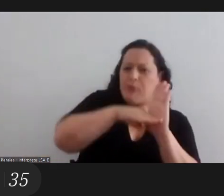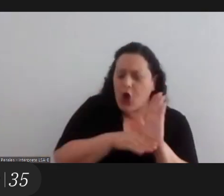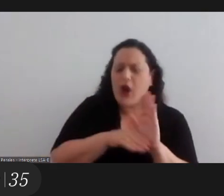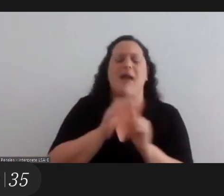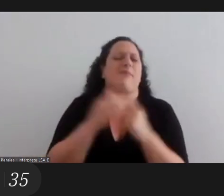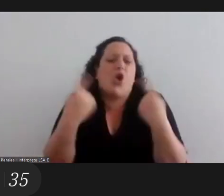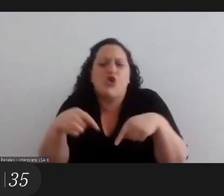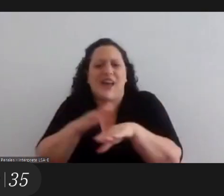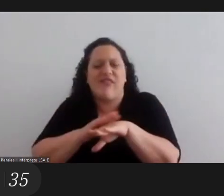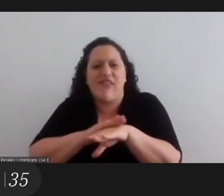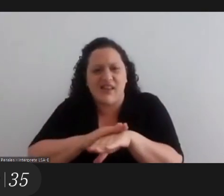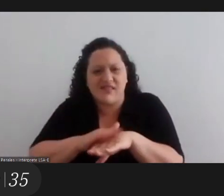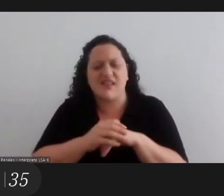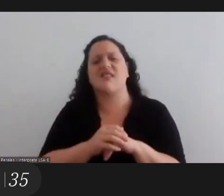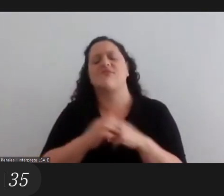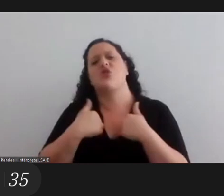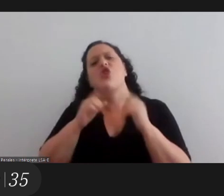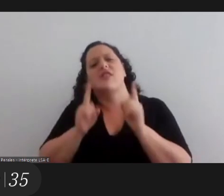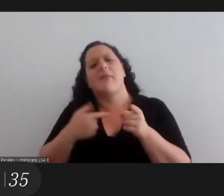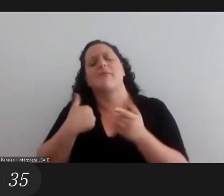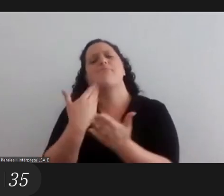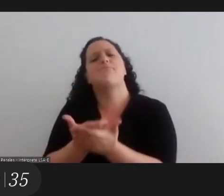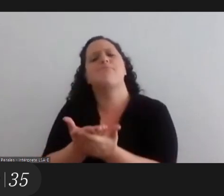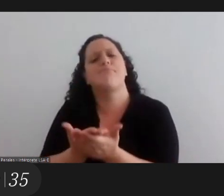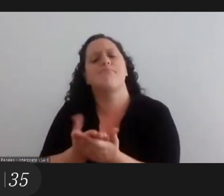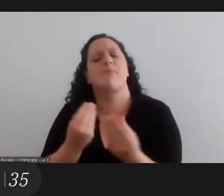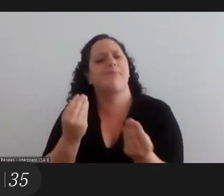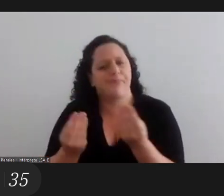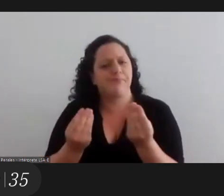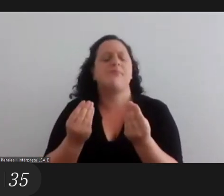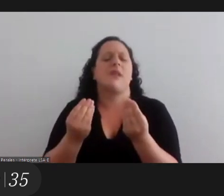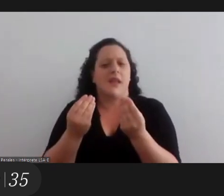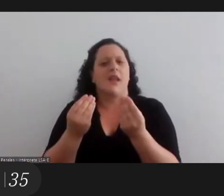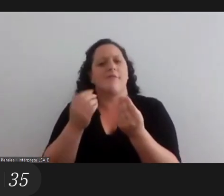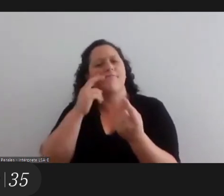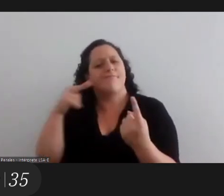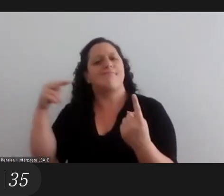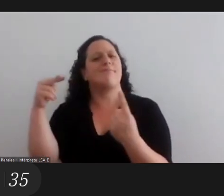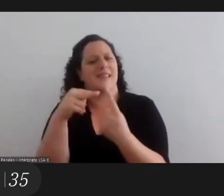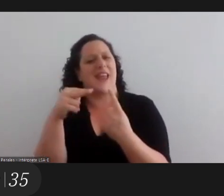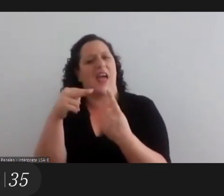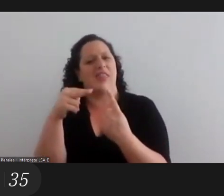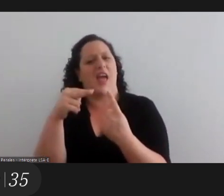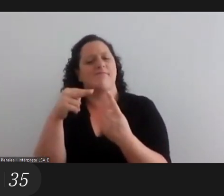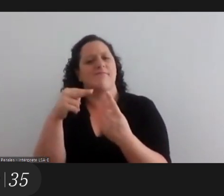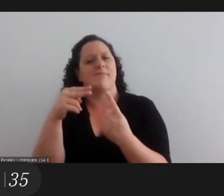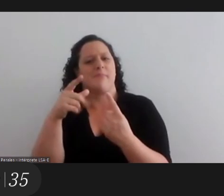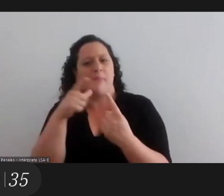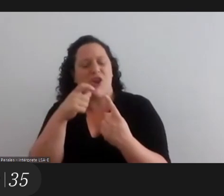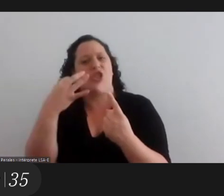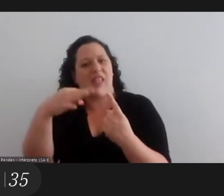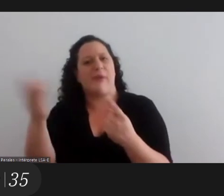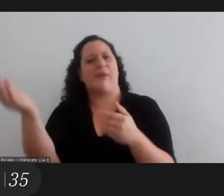in curricula for the different subjects in university and i also propose this type of perspective being